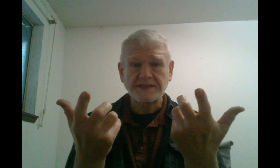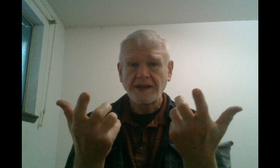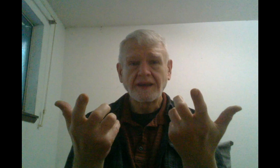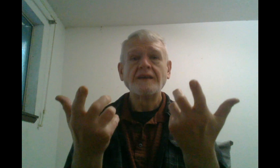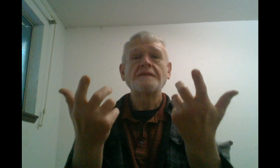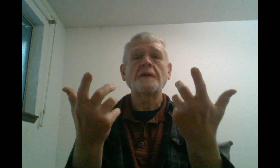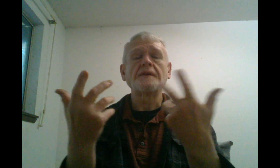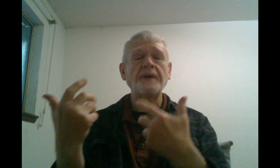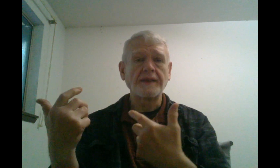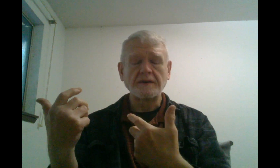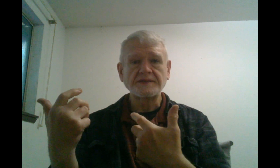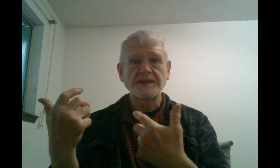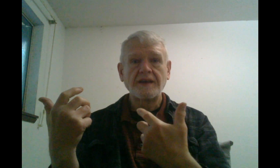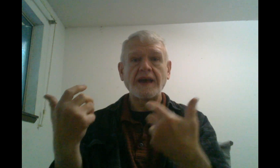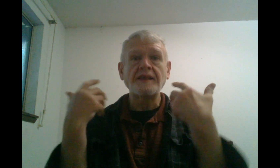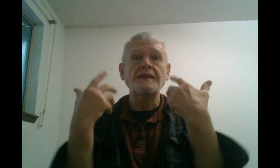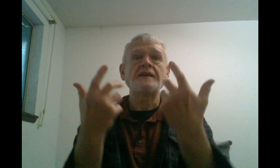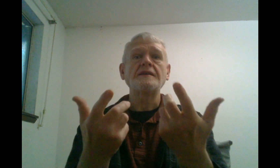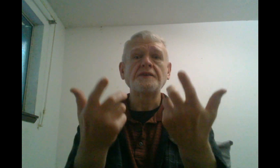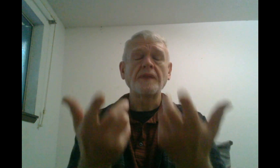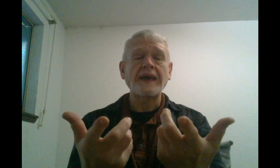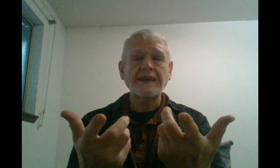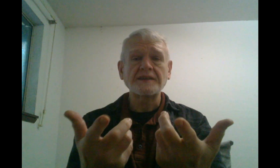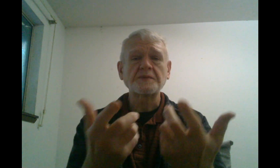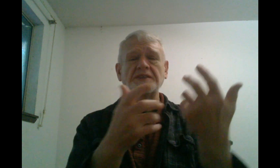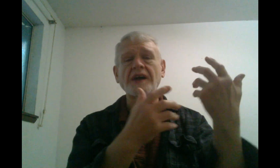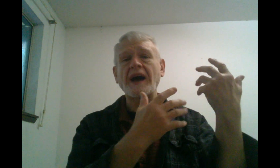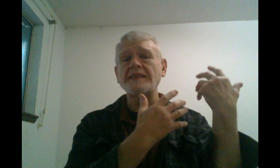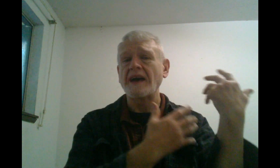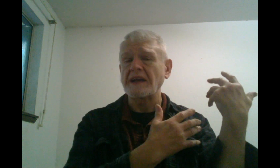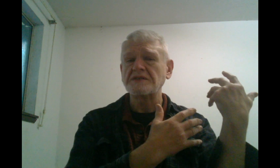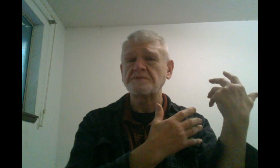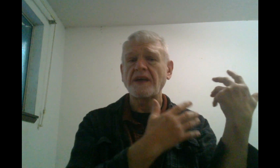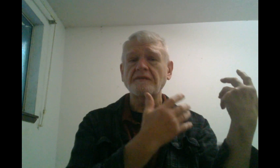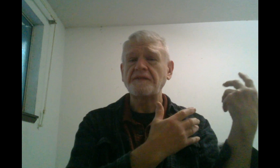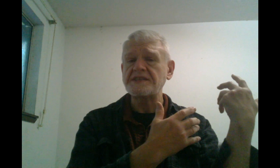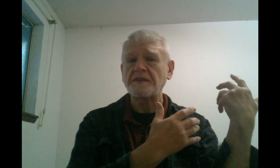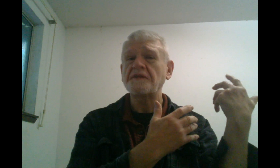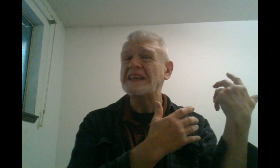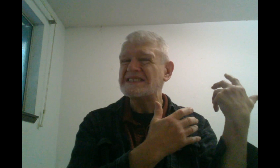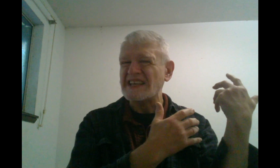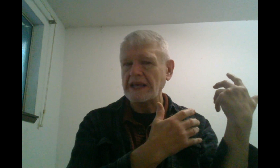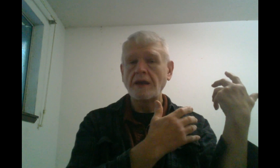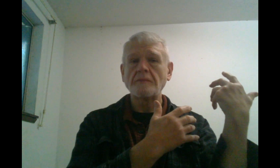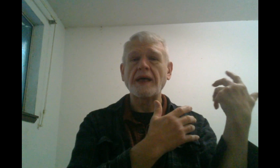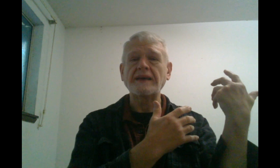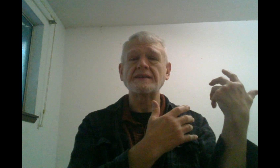for the pillows, and then I needed two blankets, which I thought I was buying fleecy blankets.